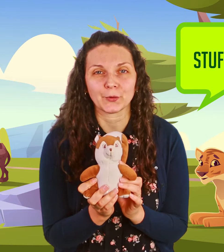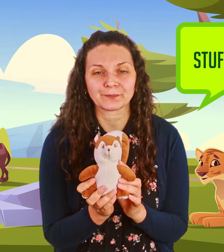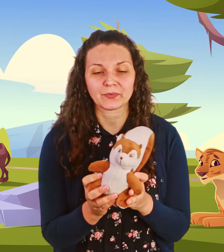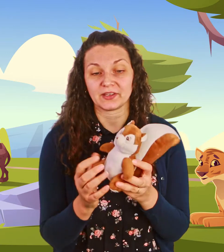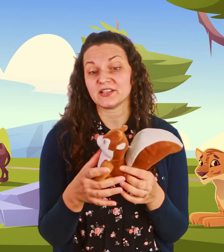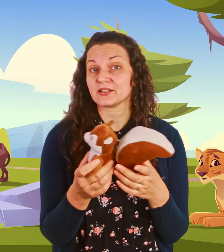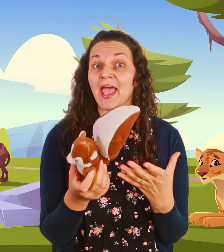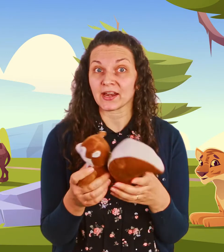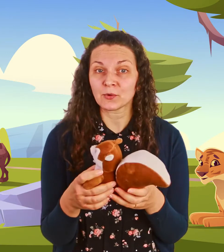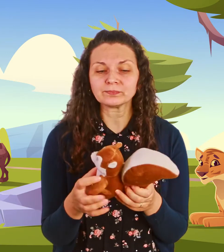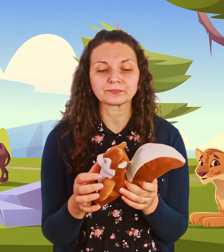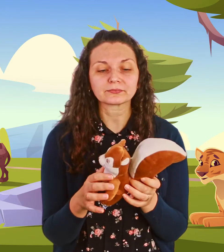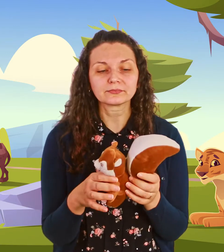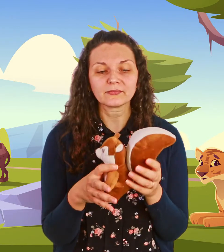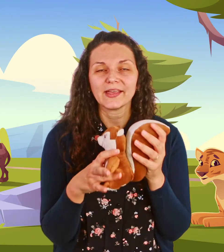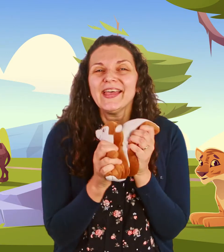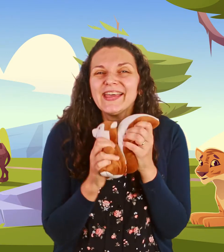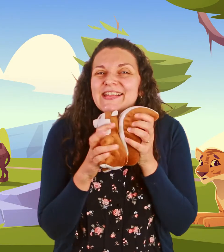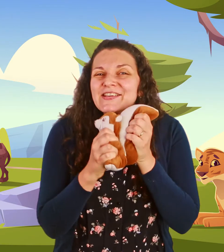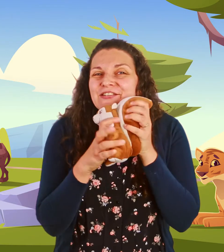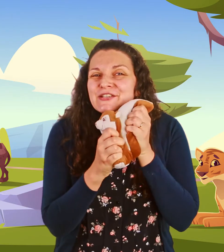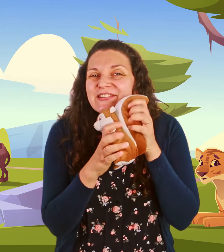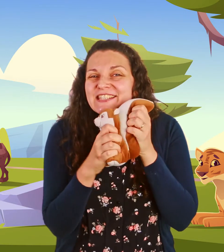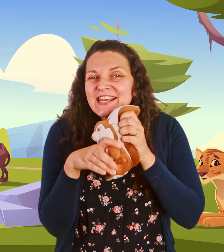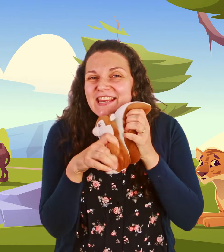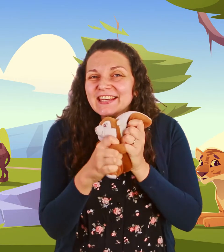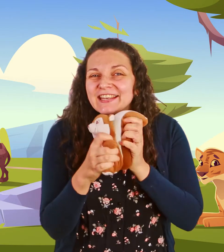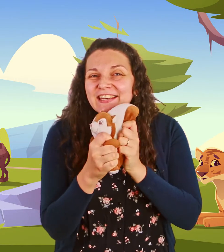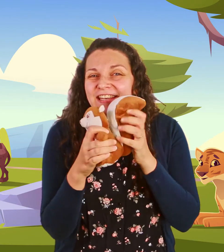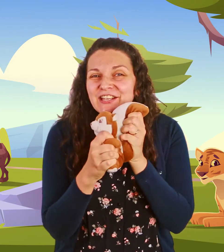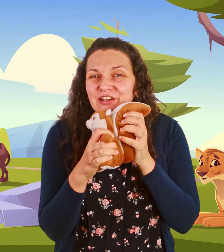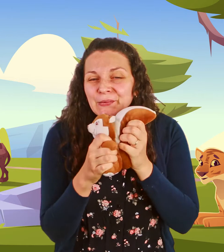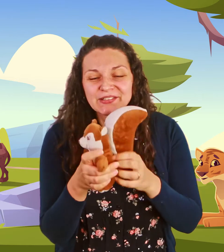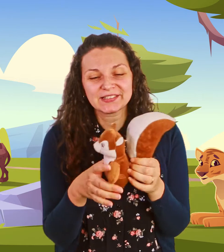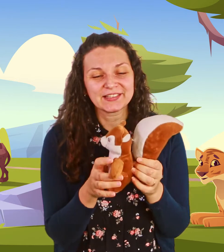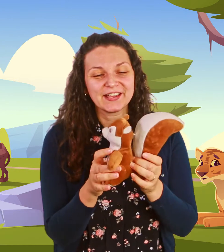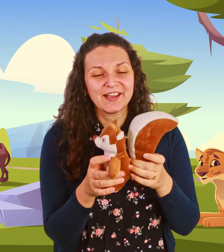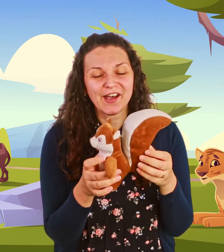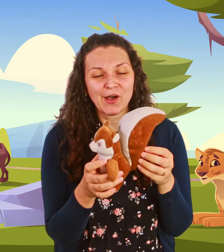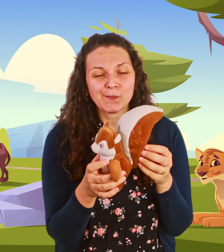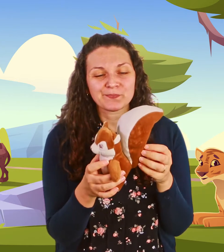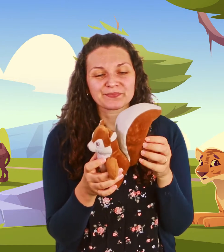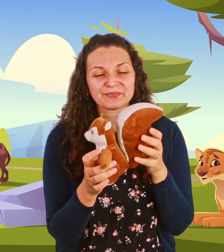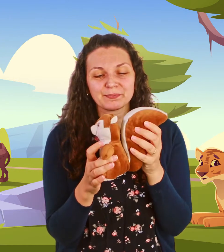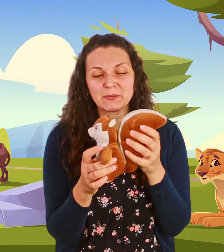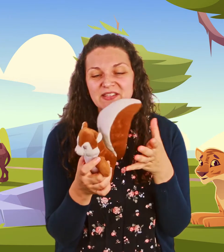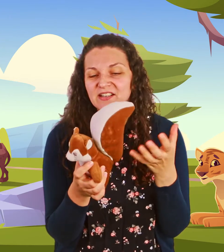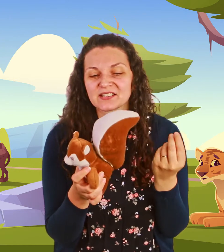okay it's an animal and it's all squishy and cute um maybe there's